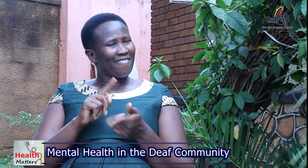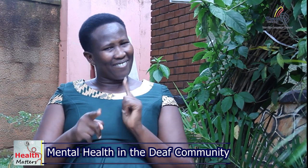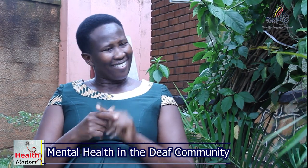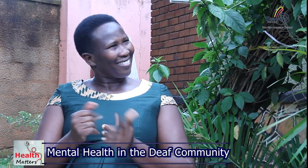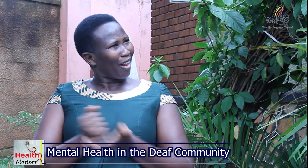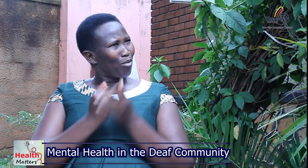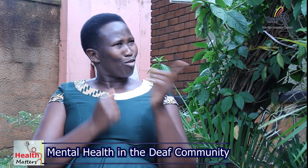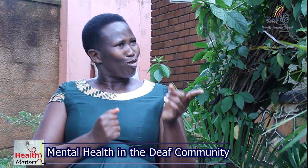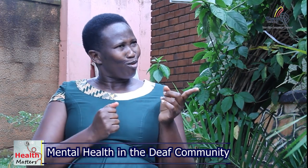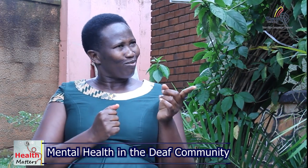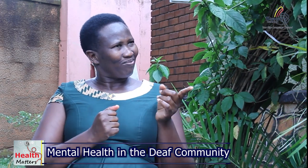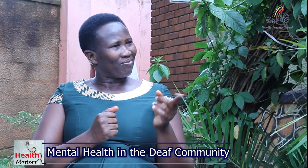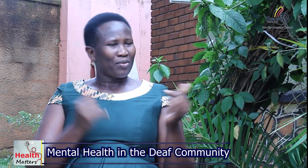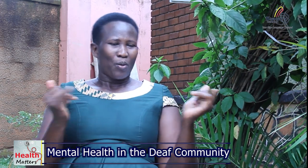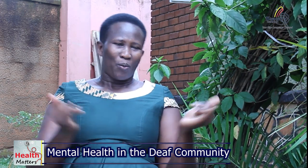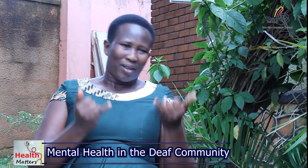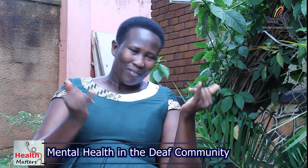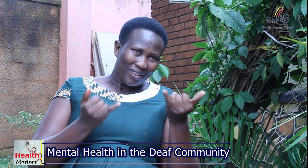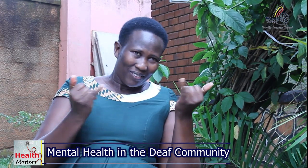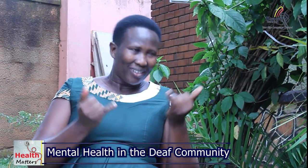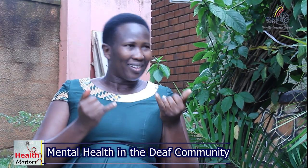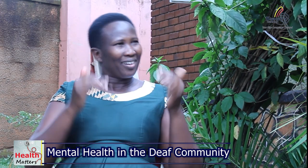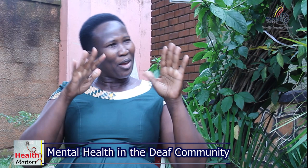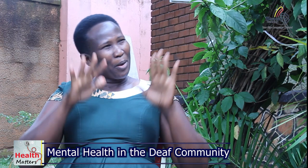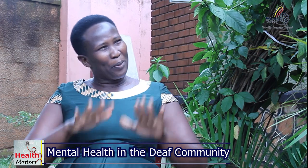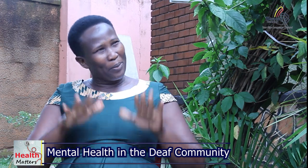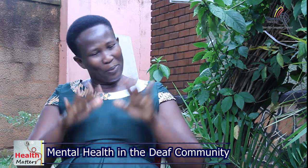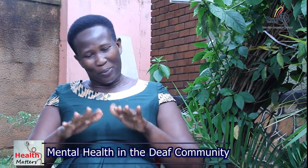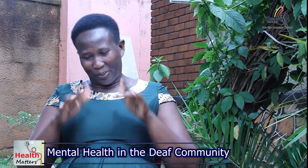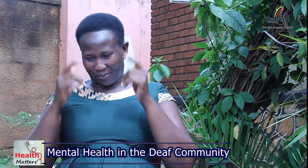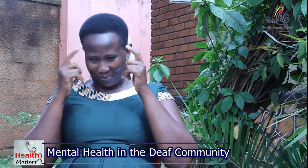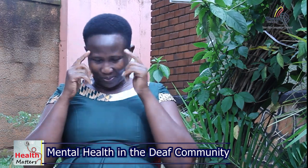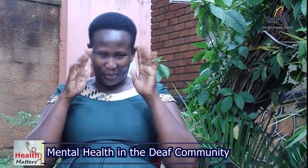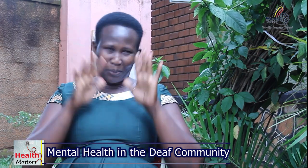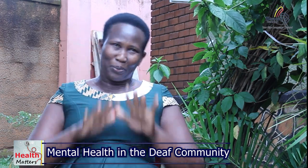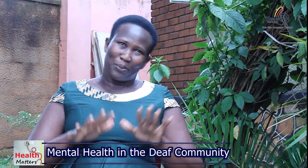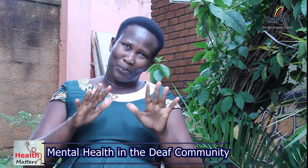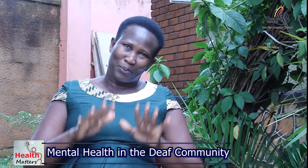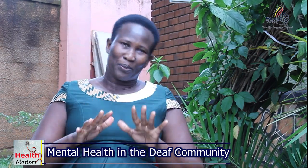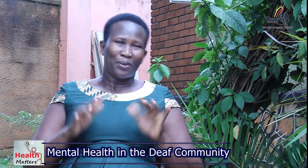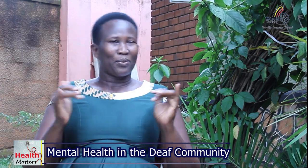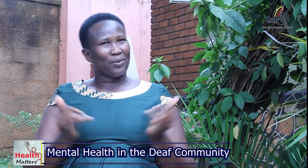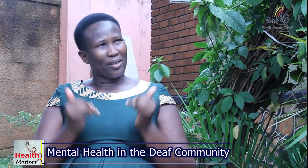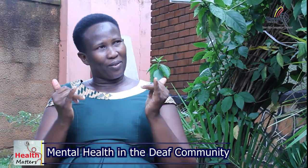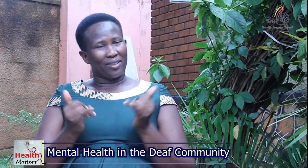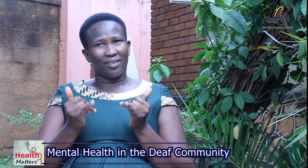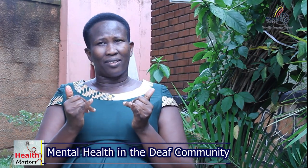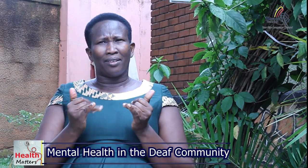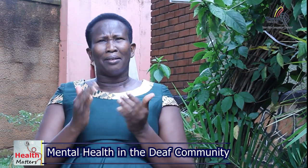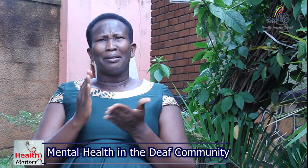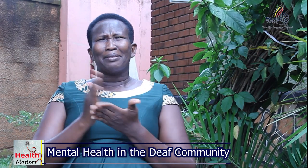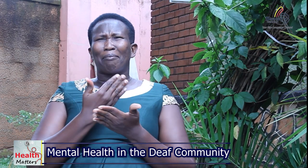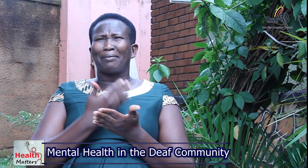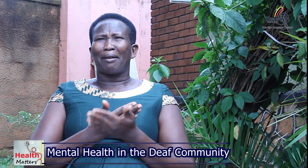friend that if you don't have a friend you'll all you have to get a friend who will help you